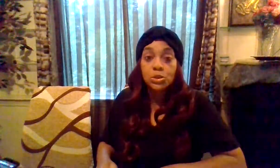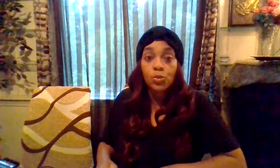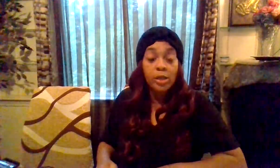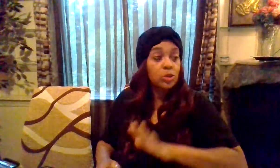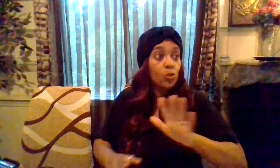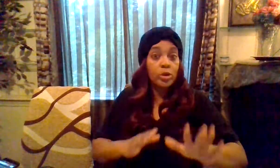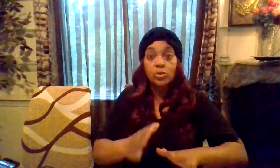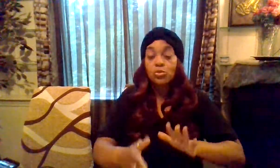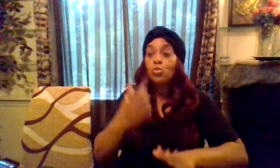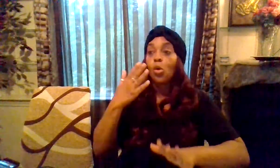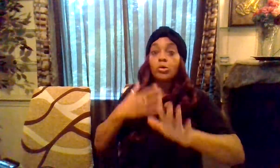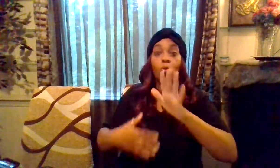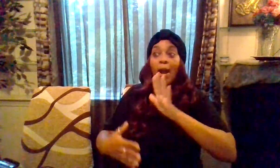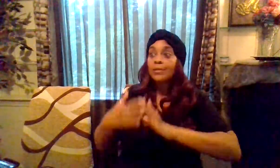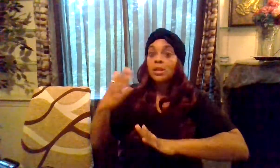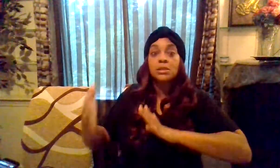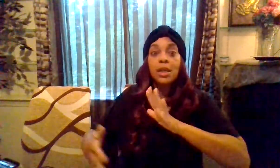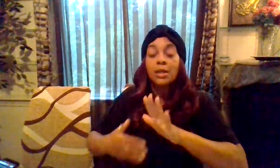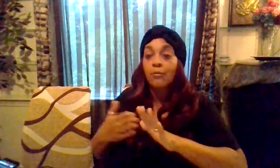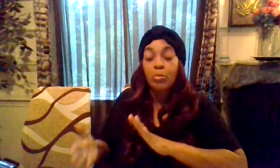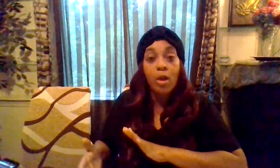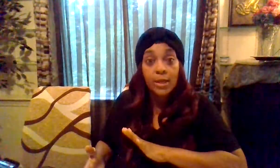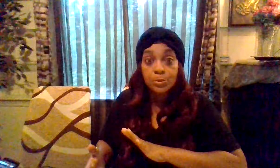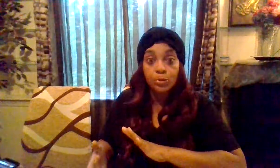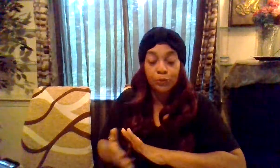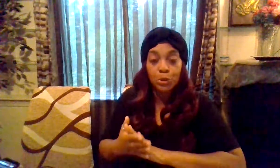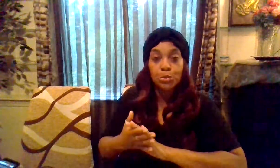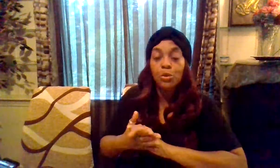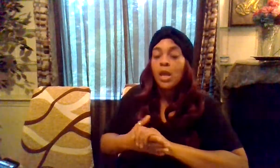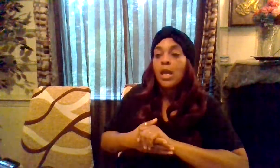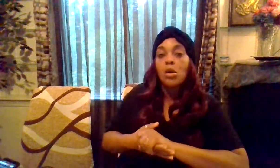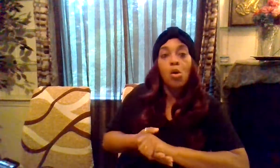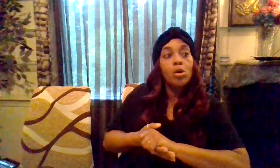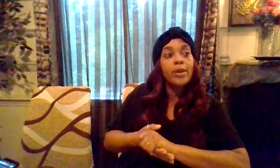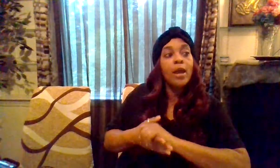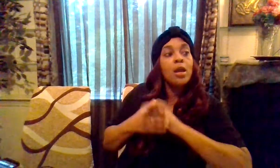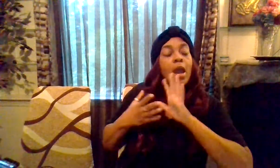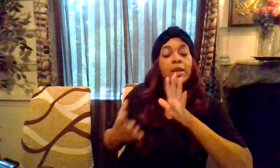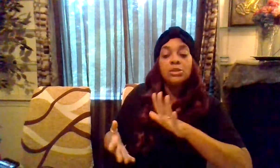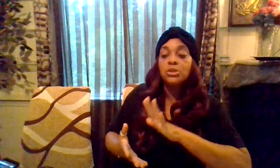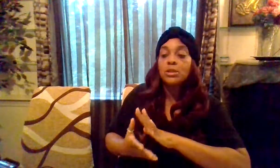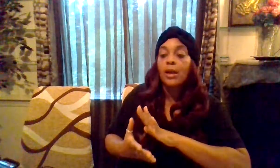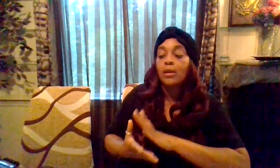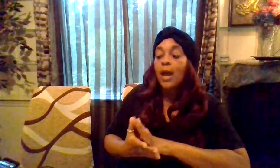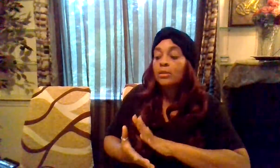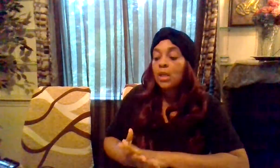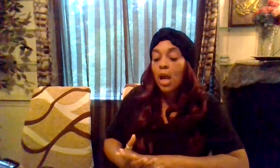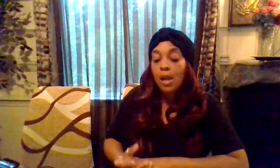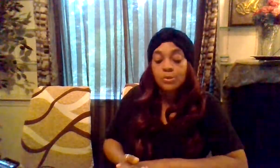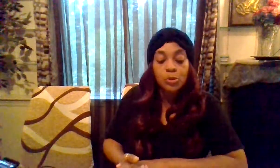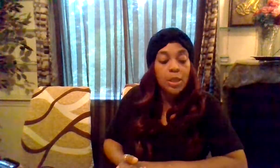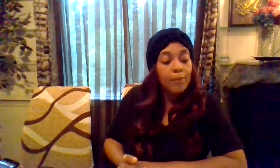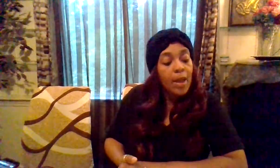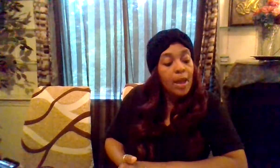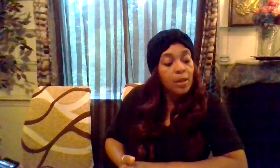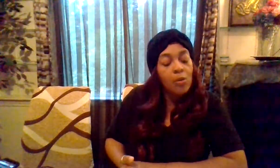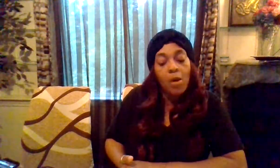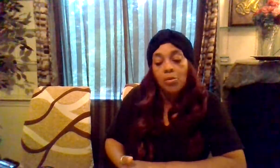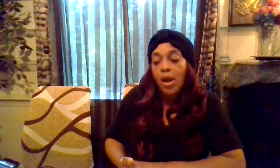situation where you you wonder why things ain't never prospered for you and all that and it's just like a lot of times we get mad like why do i